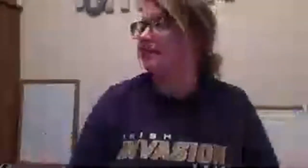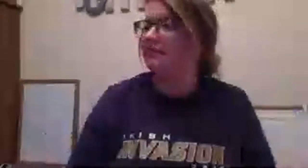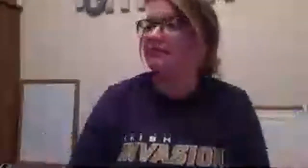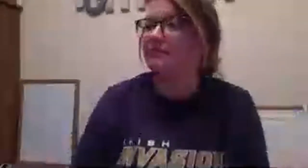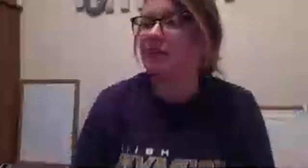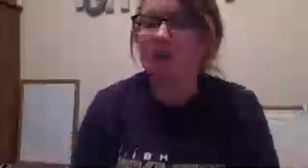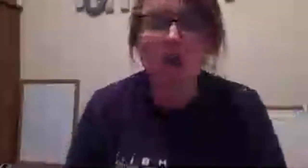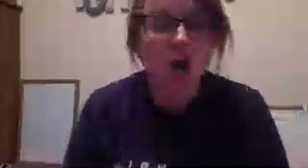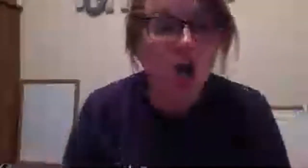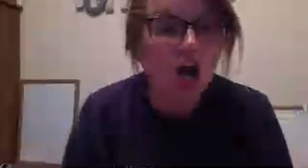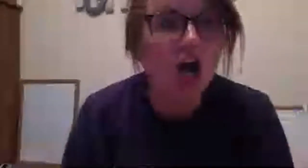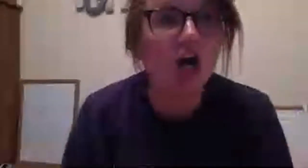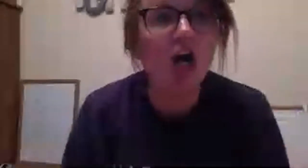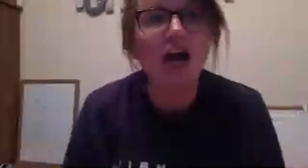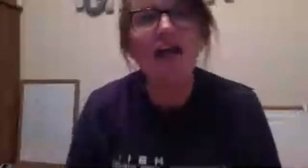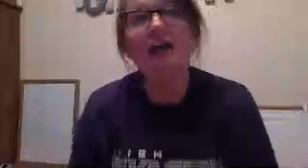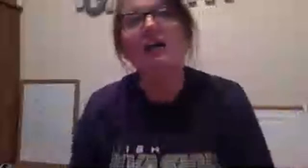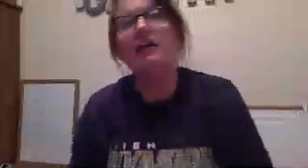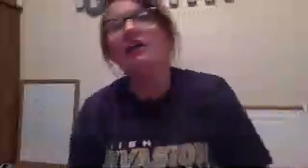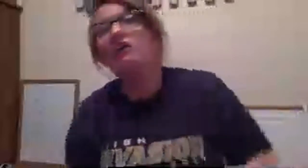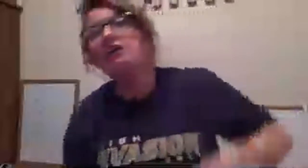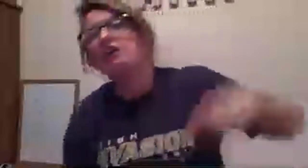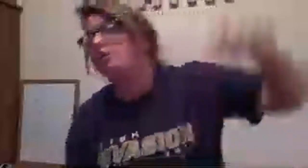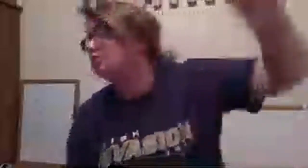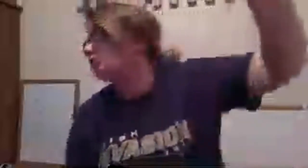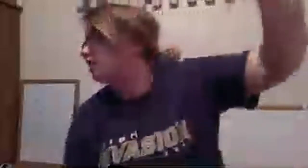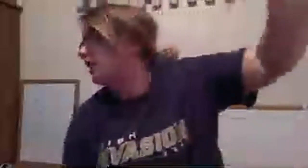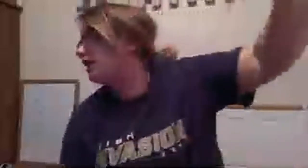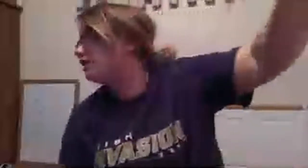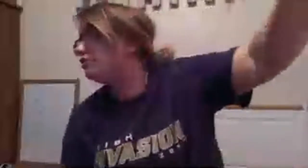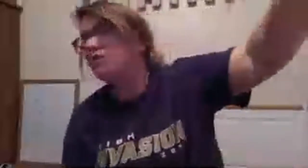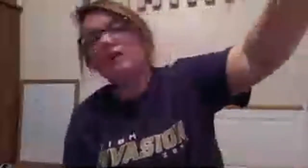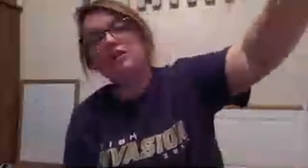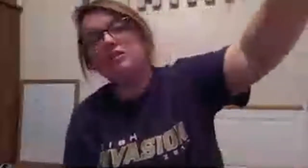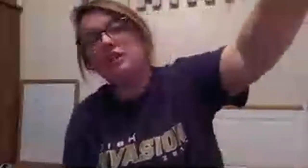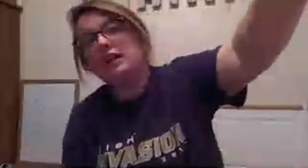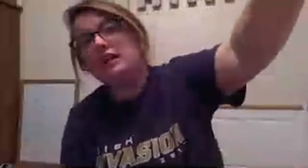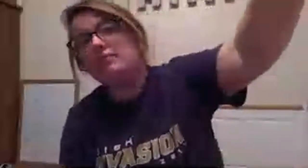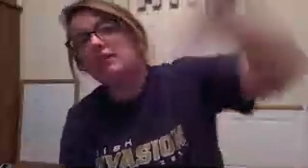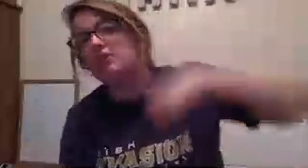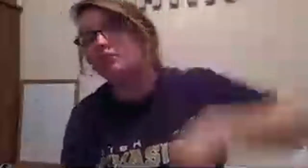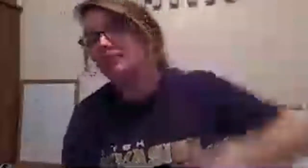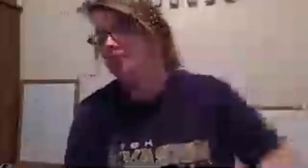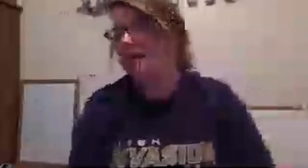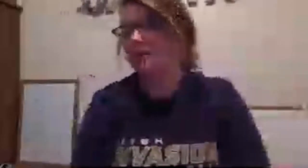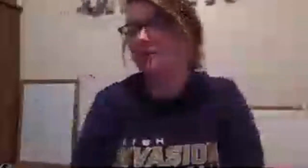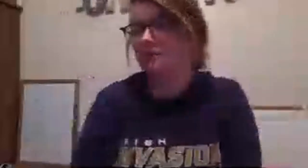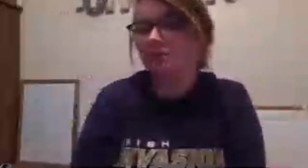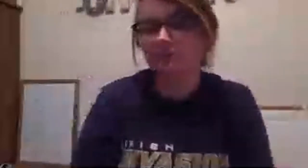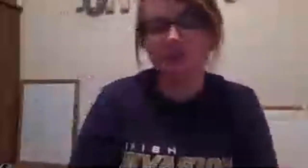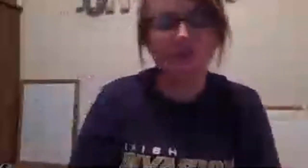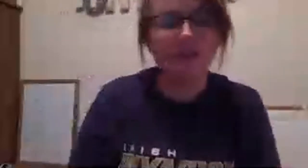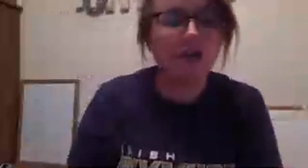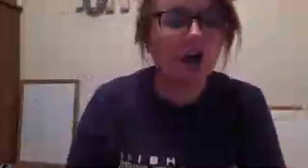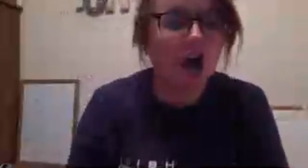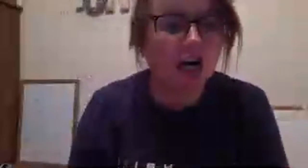hey can you can hey can you go watch the king and make sure he's being nice all right